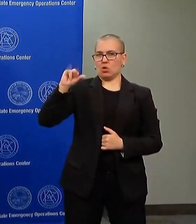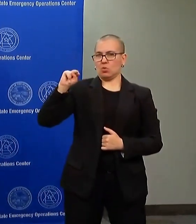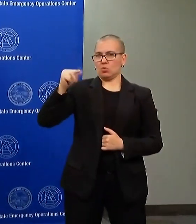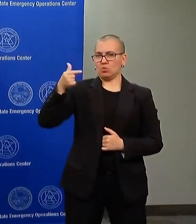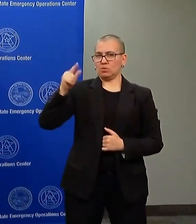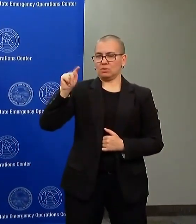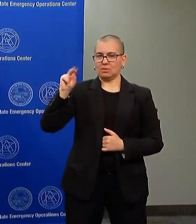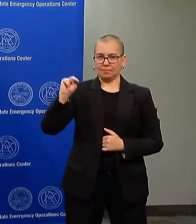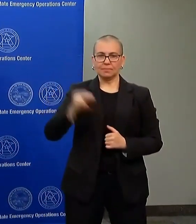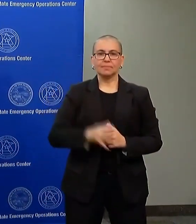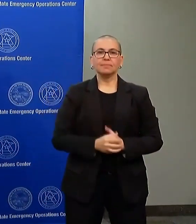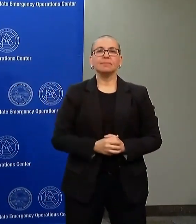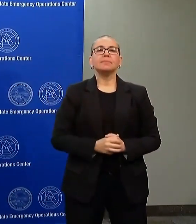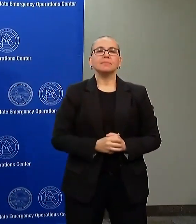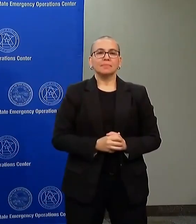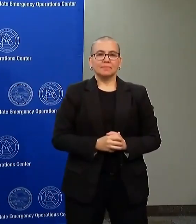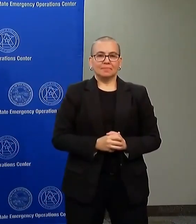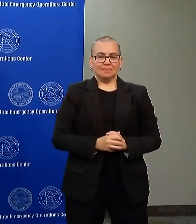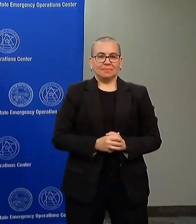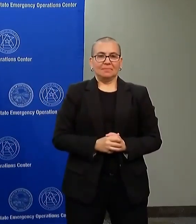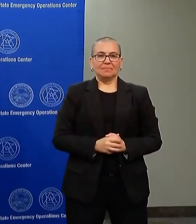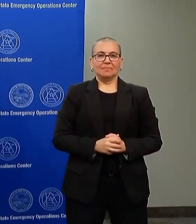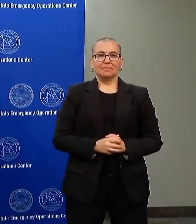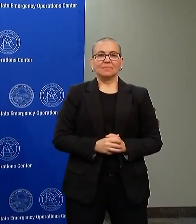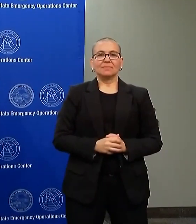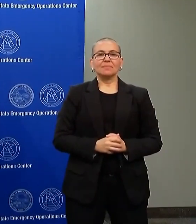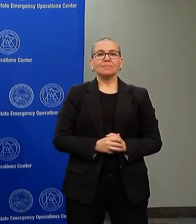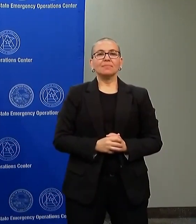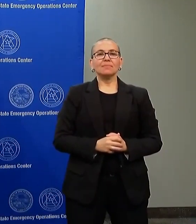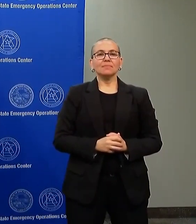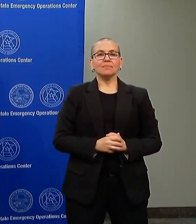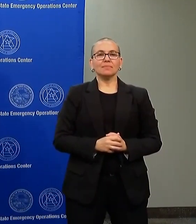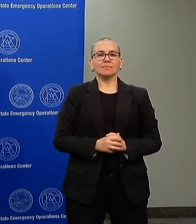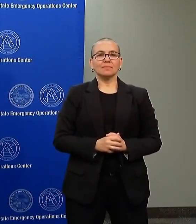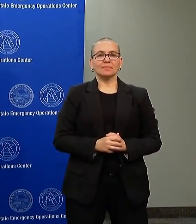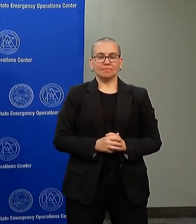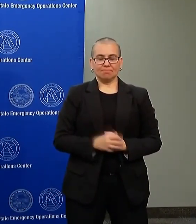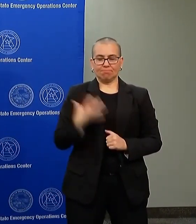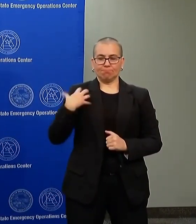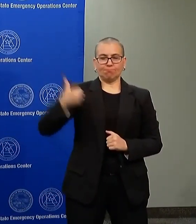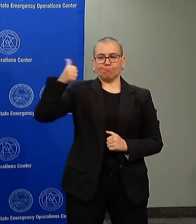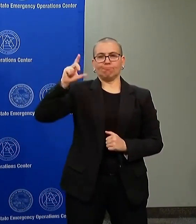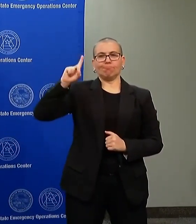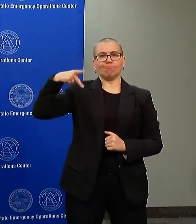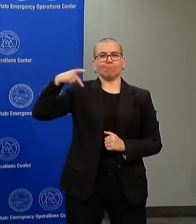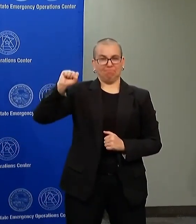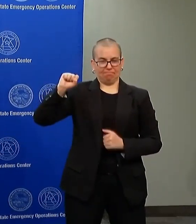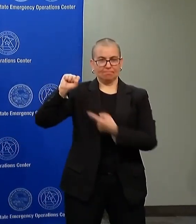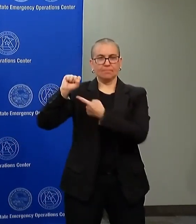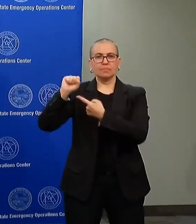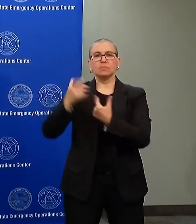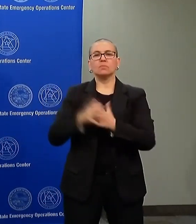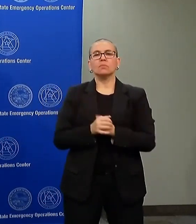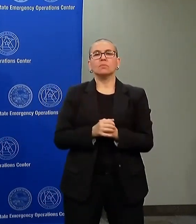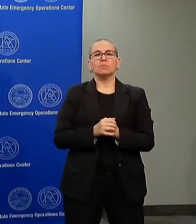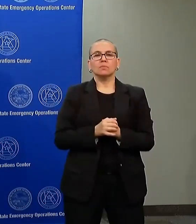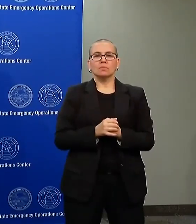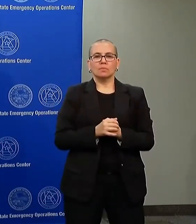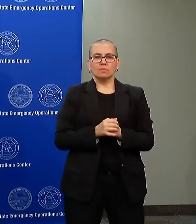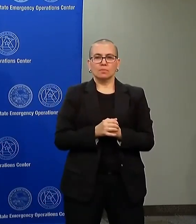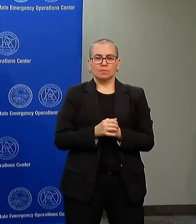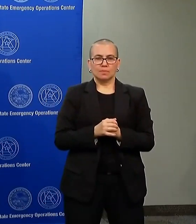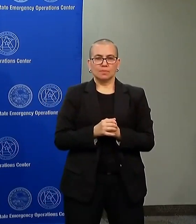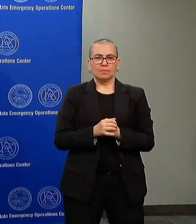I'm John Harrington, the Commissioner of the Department of Public Safety. The Department of Public Safety was given the mission by Governor Tim Wallace to